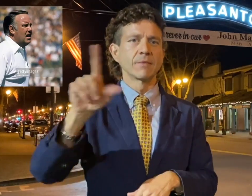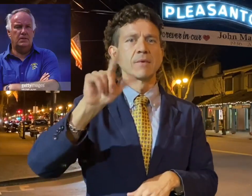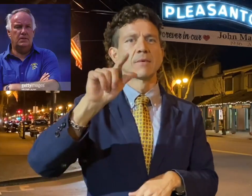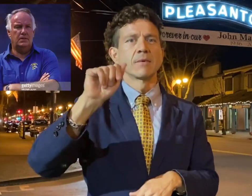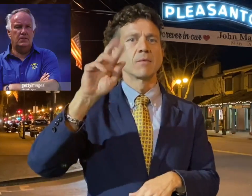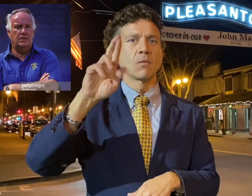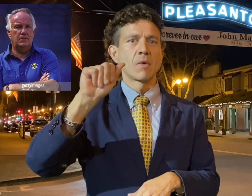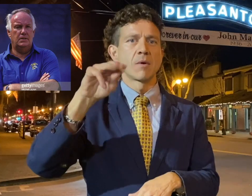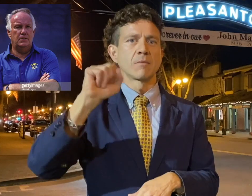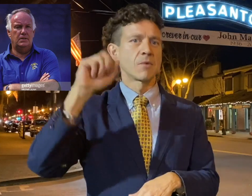Rams.